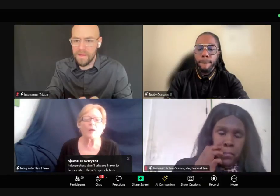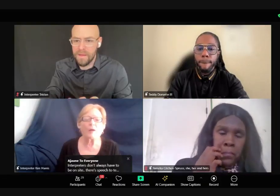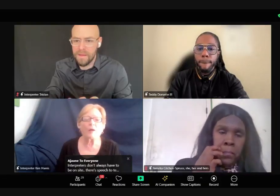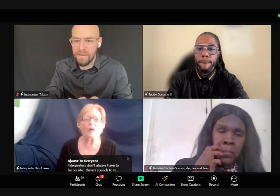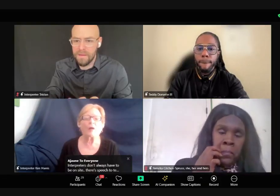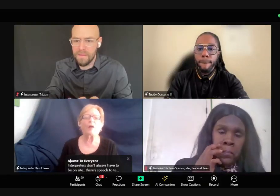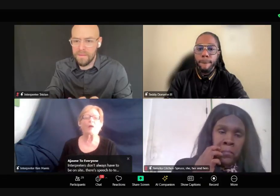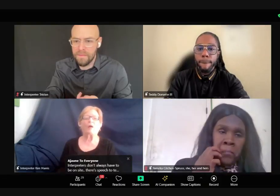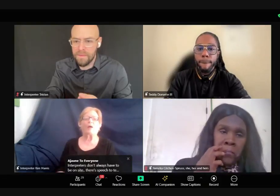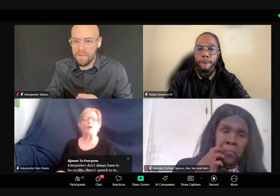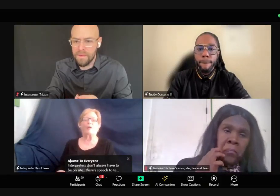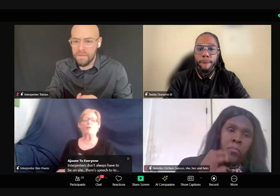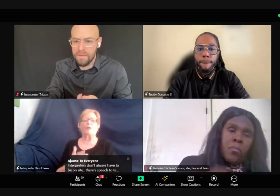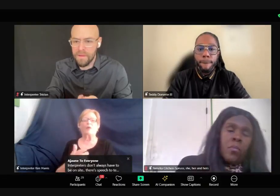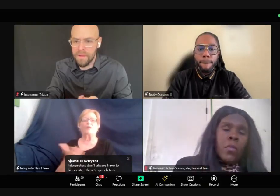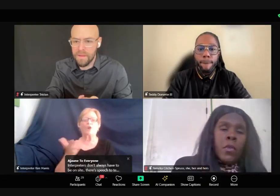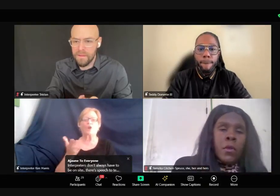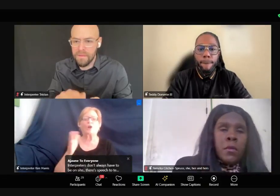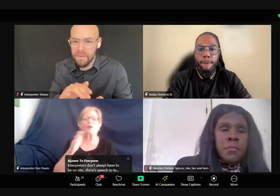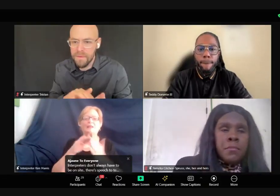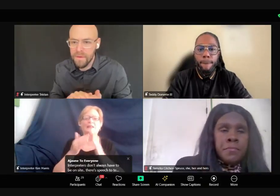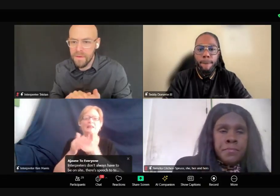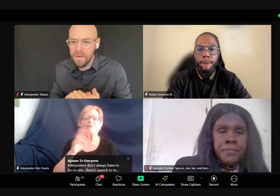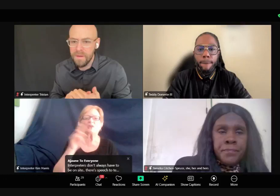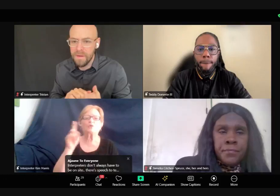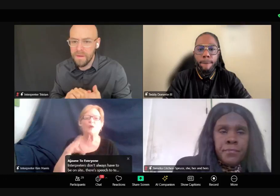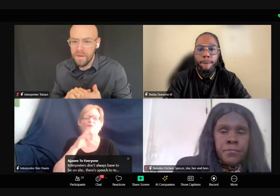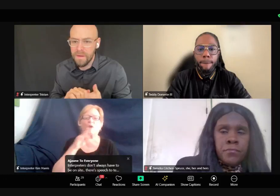and